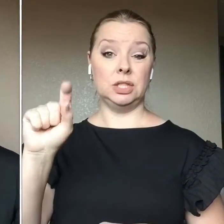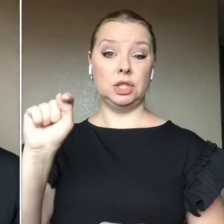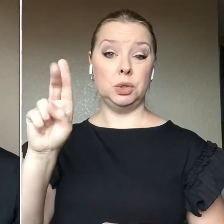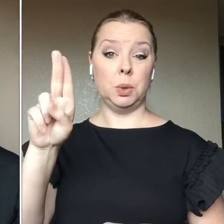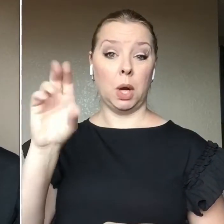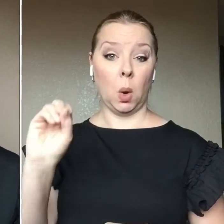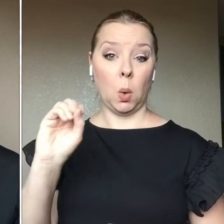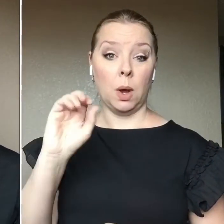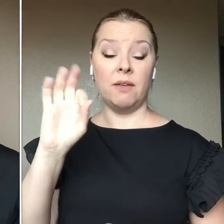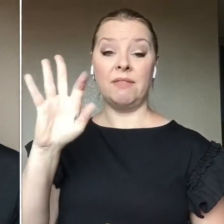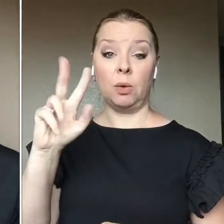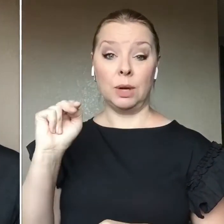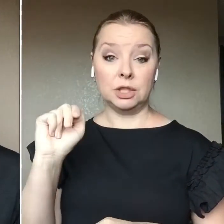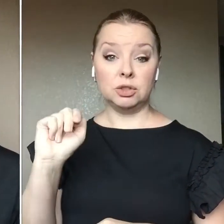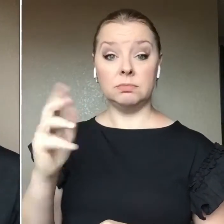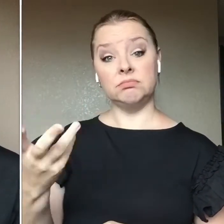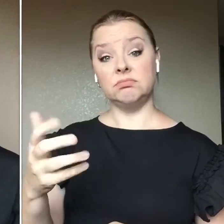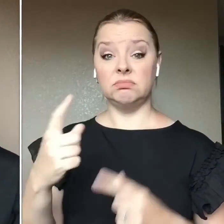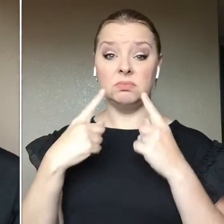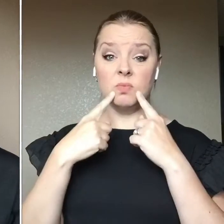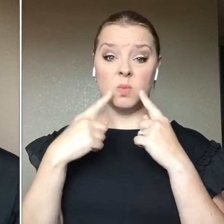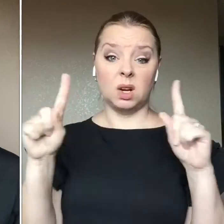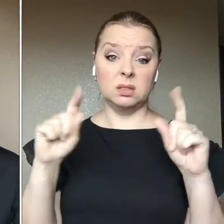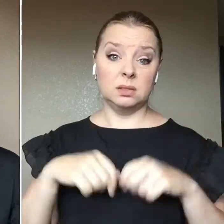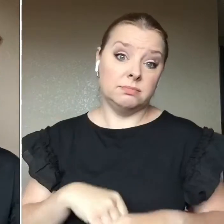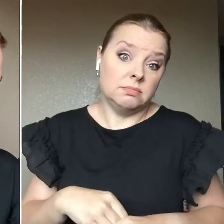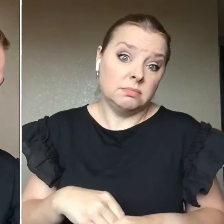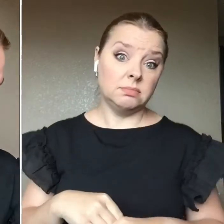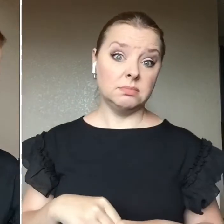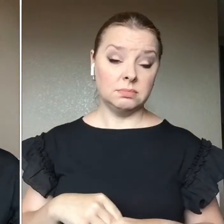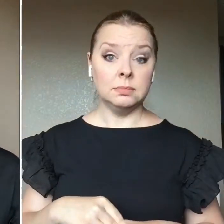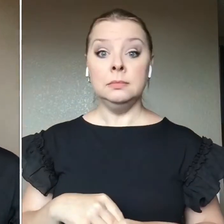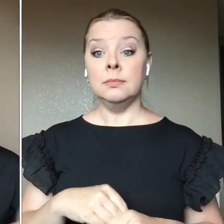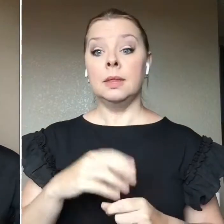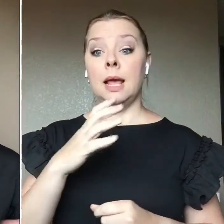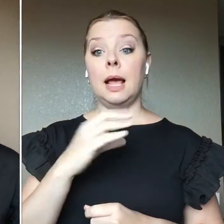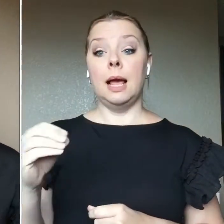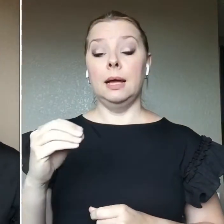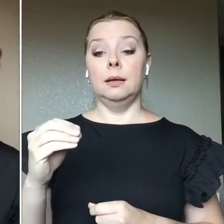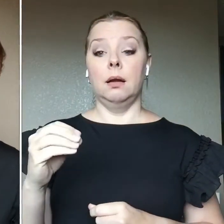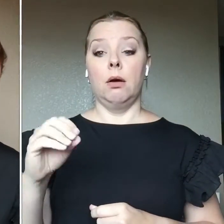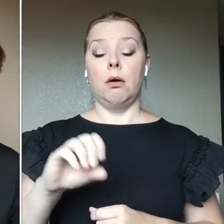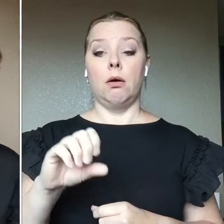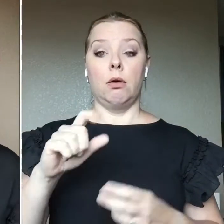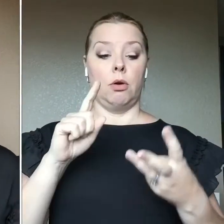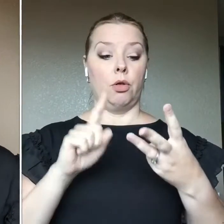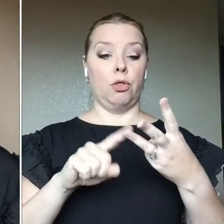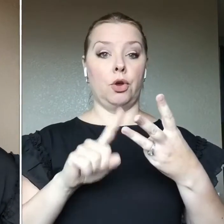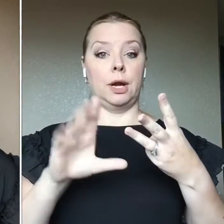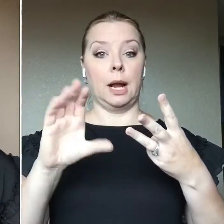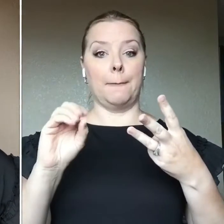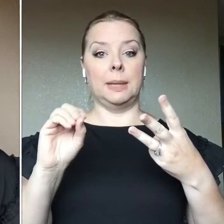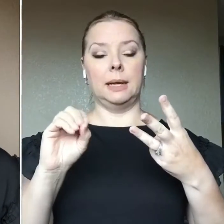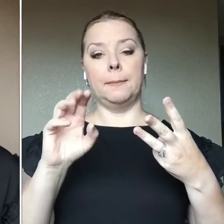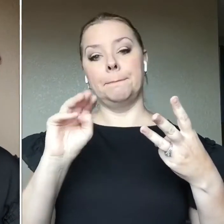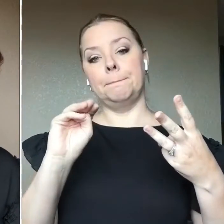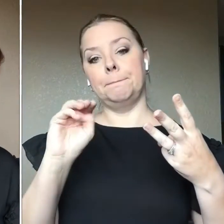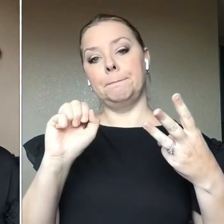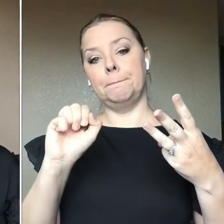it works. Um, and so the other company that I like is Maybelline. So